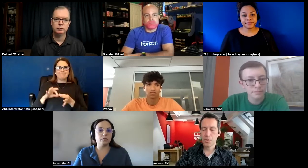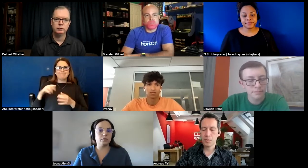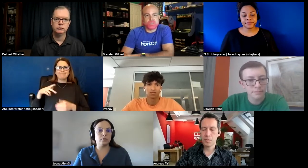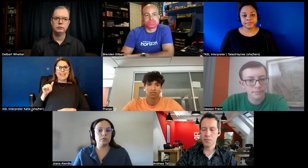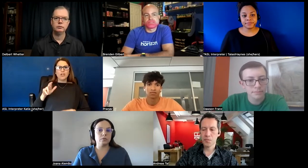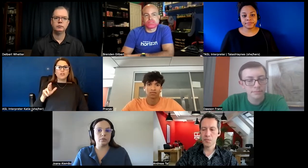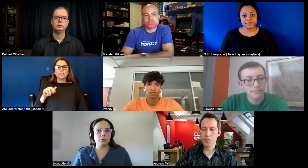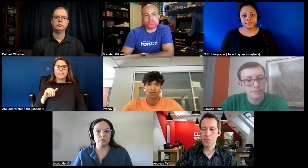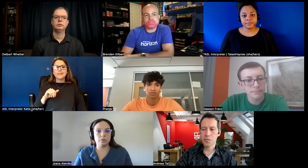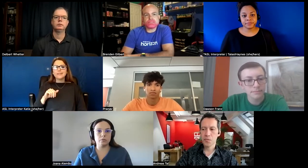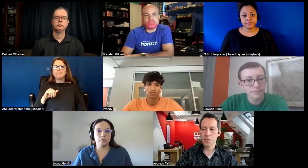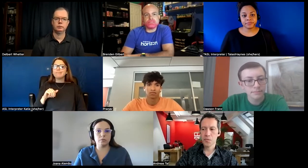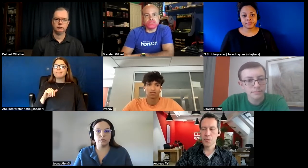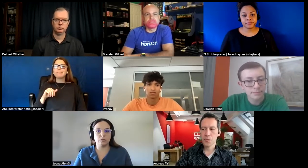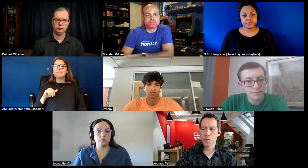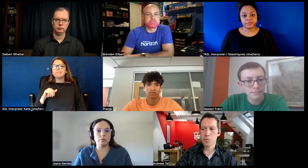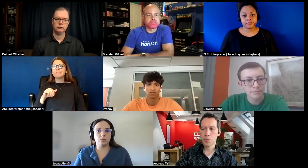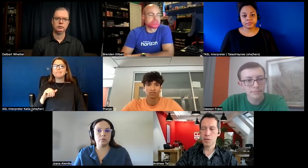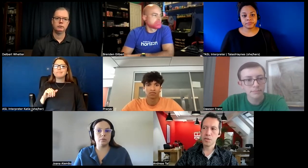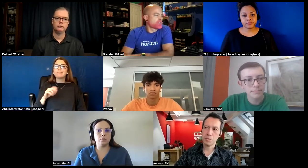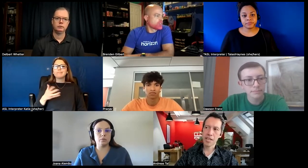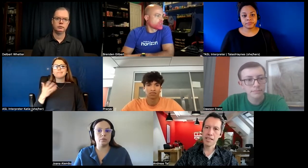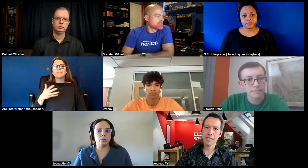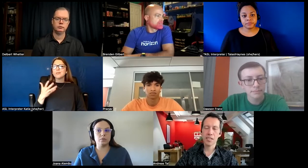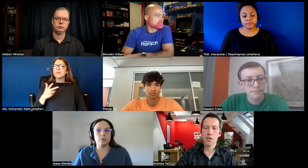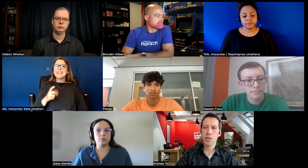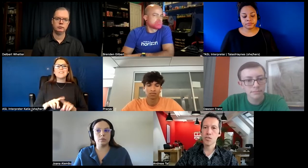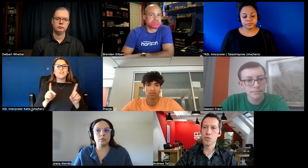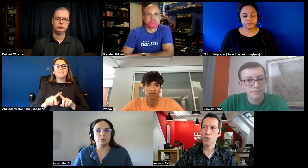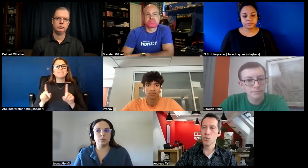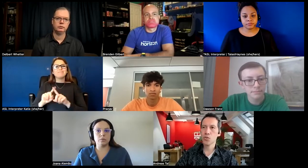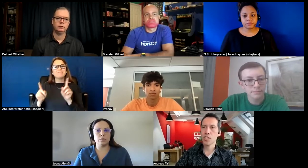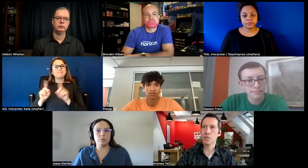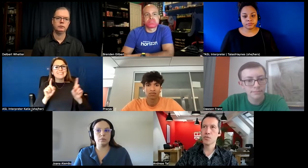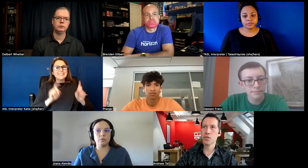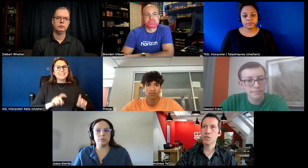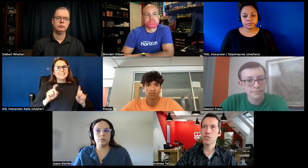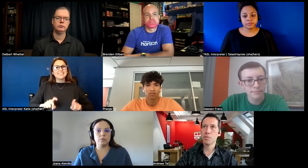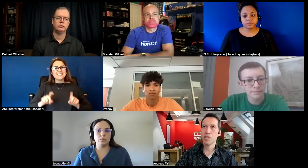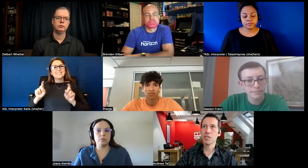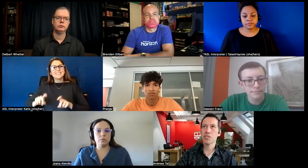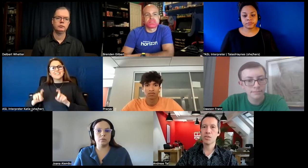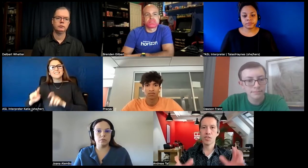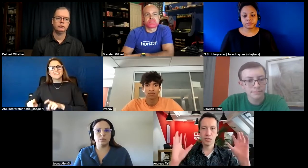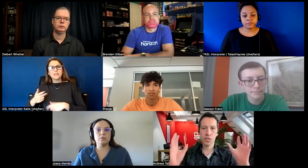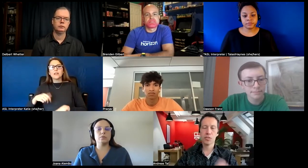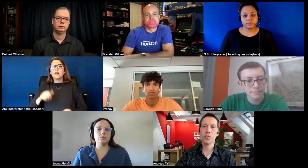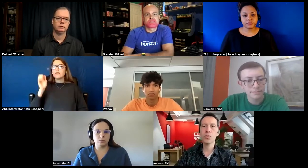tests what to use if the speaker is not in the field of view